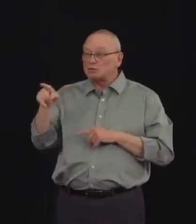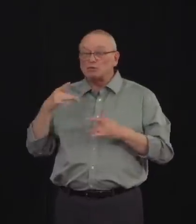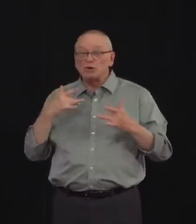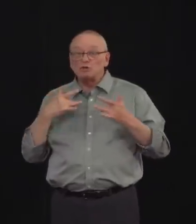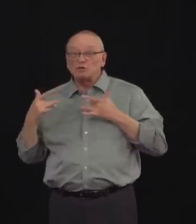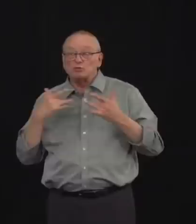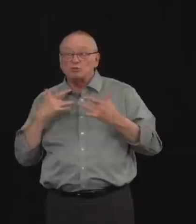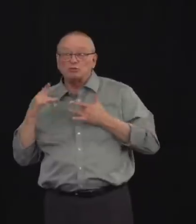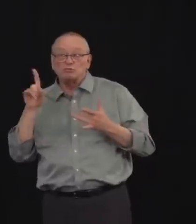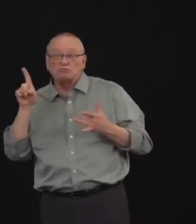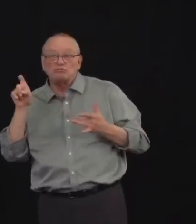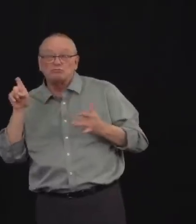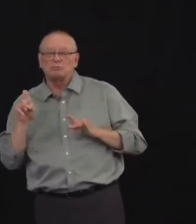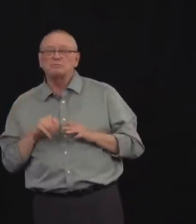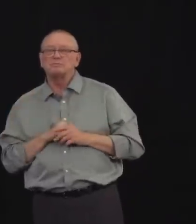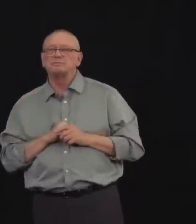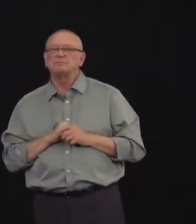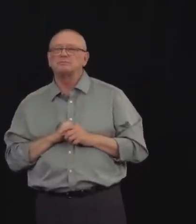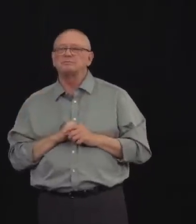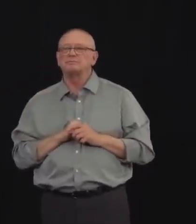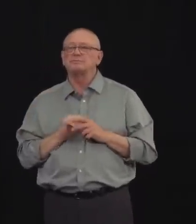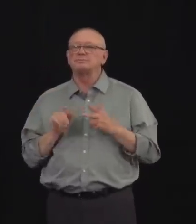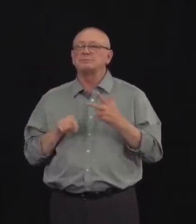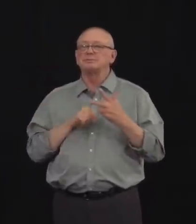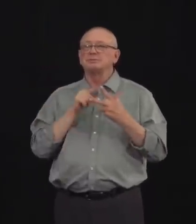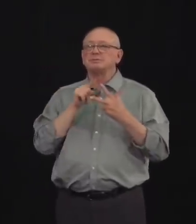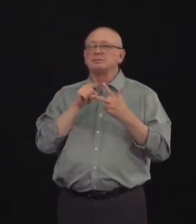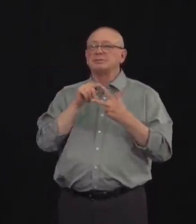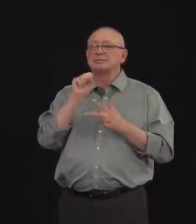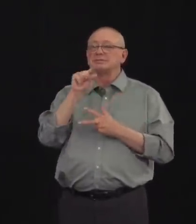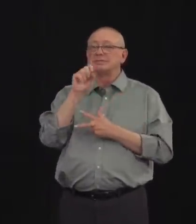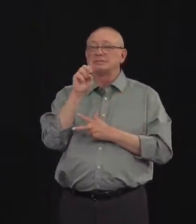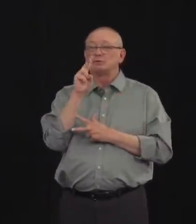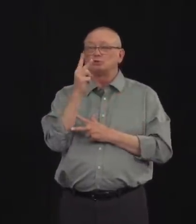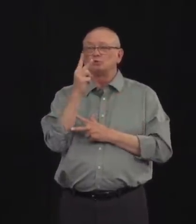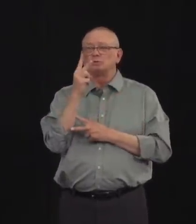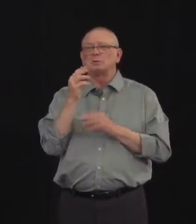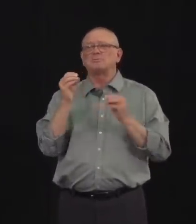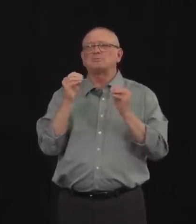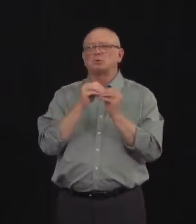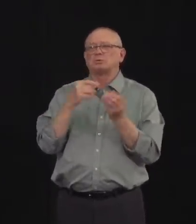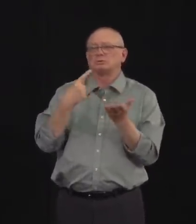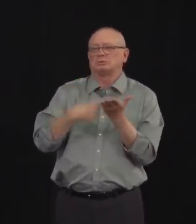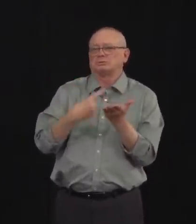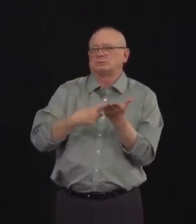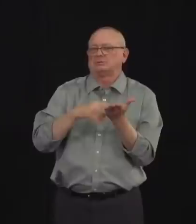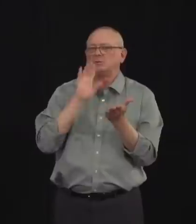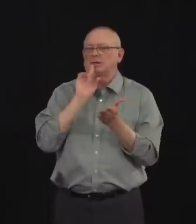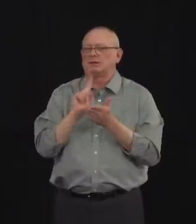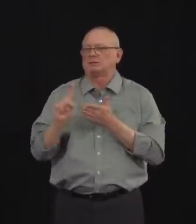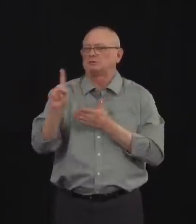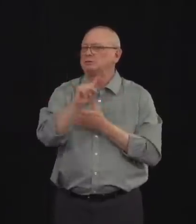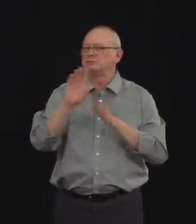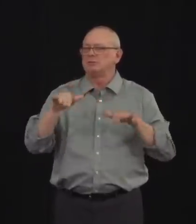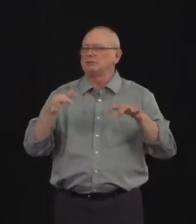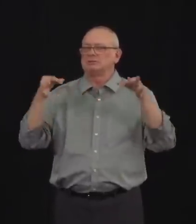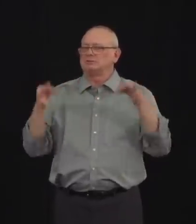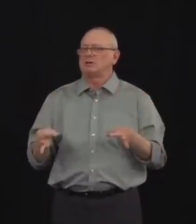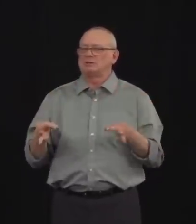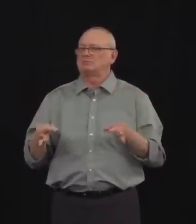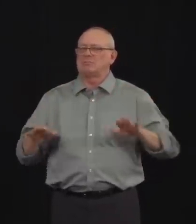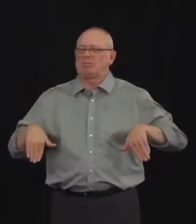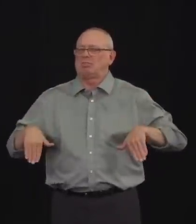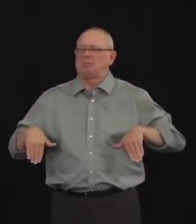of the Stage 2 is something that will be discussed next week. And so a final decision has not yet been made. I've said before that given